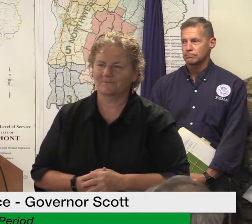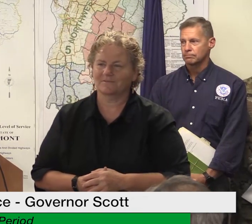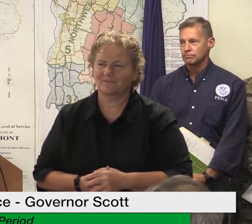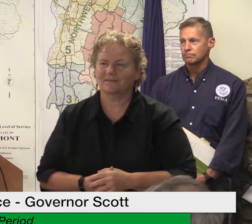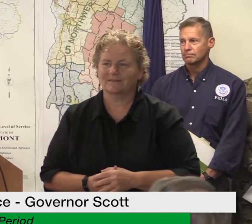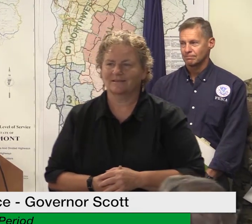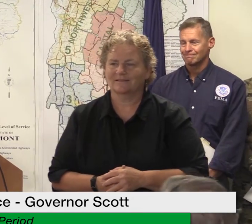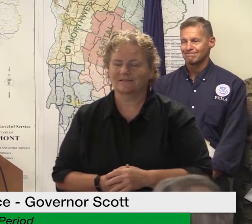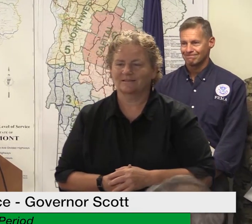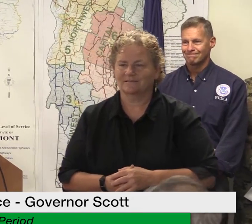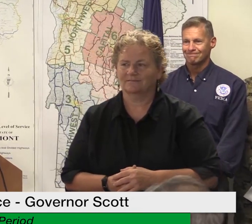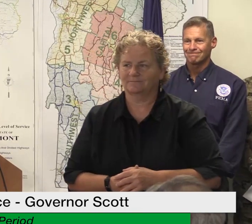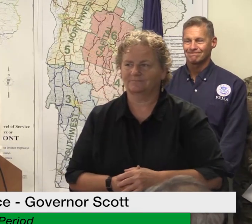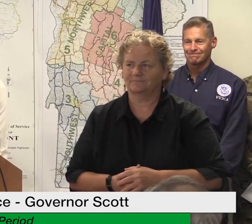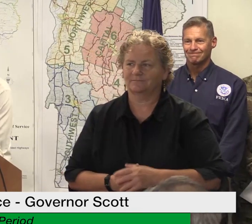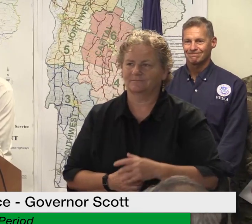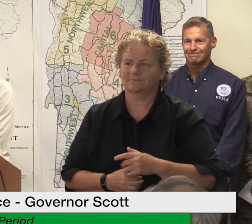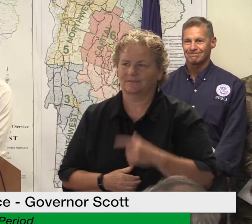14 mobile home parks